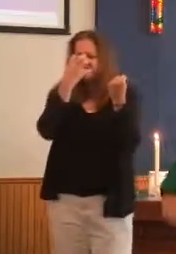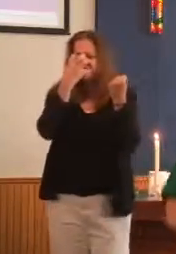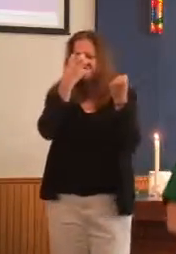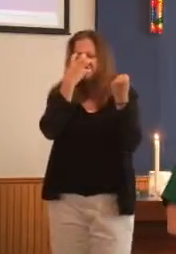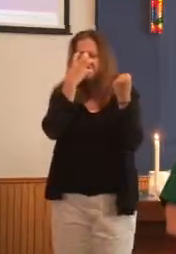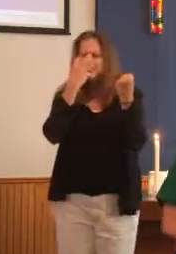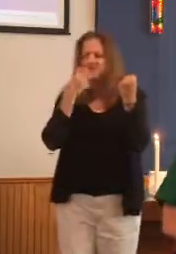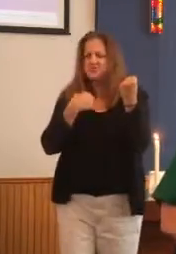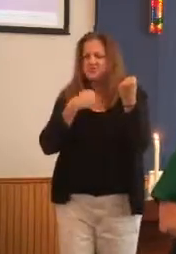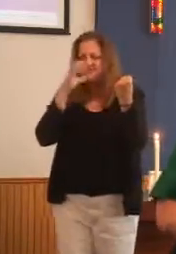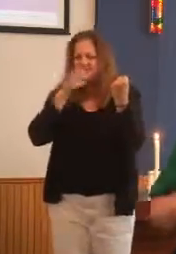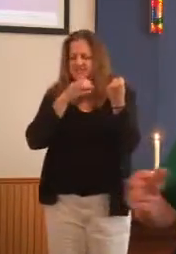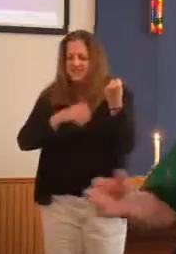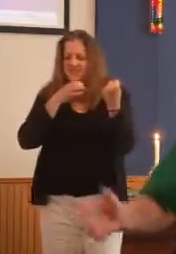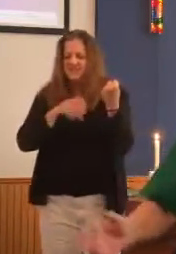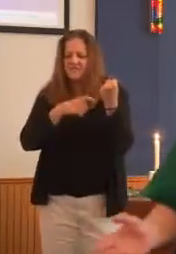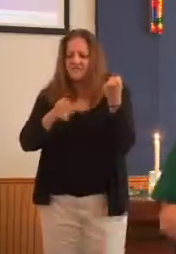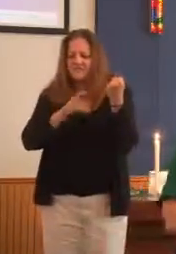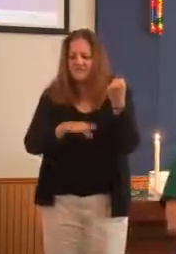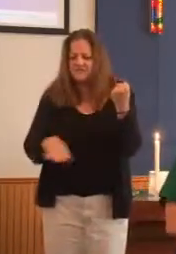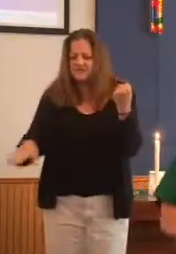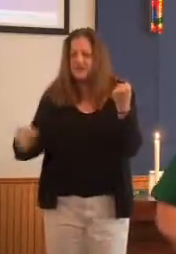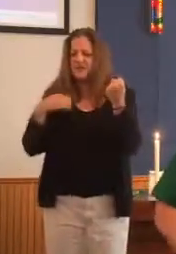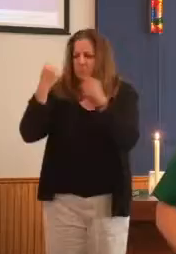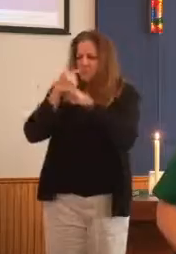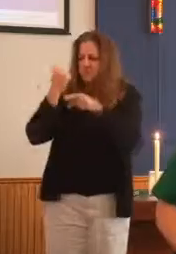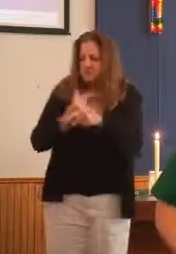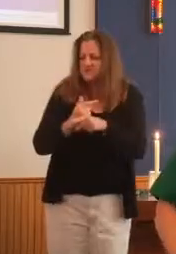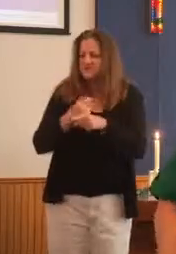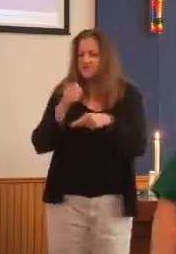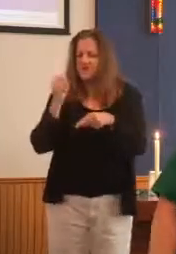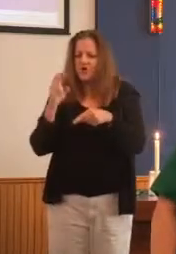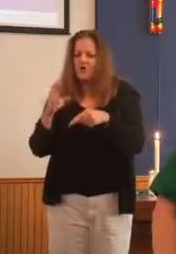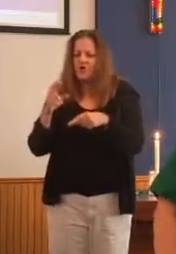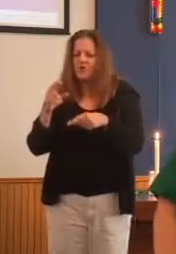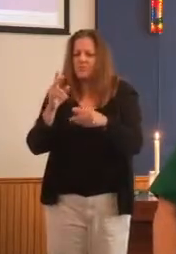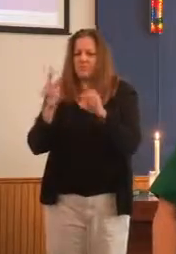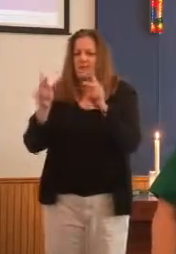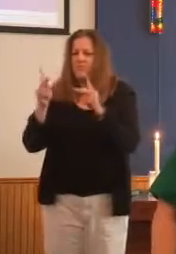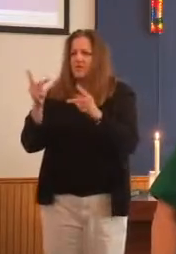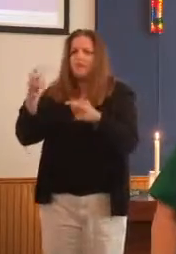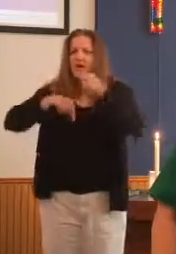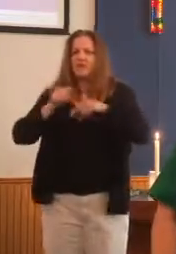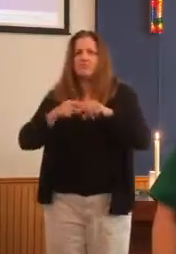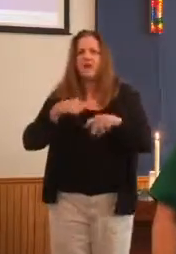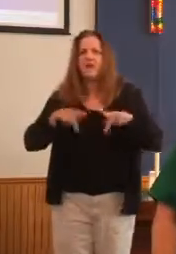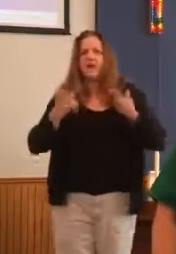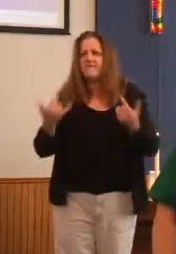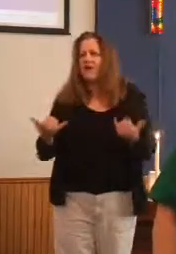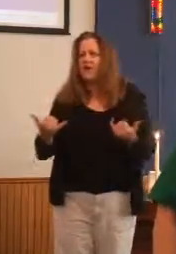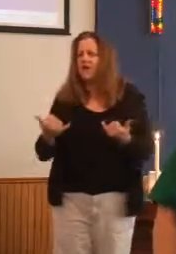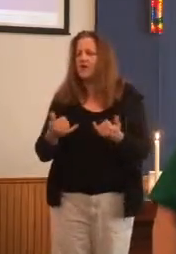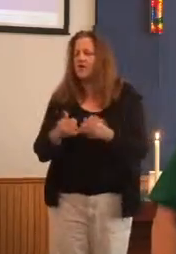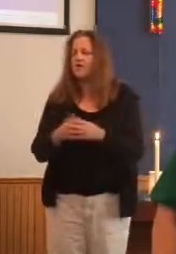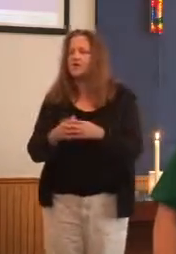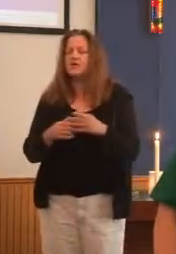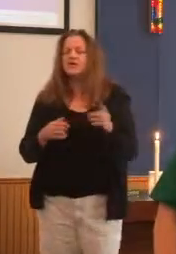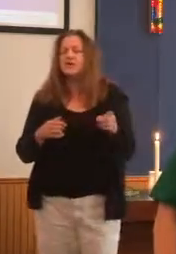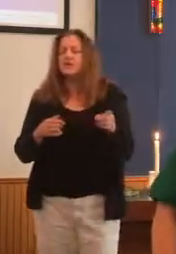siblings or other youngsters still come back to us today. I'm not going to my high school